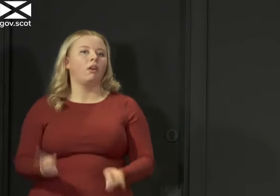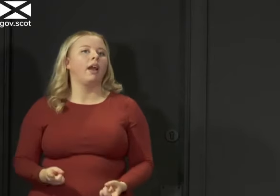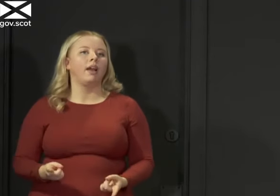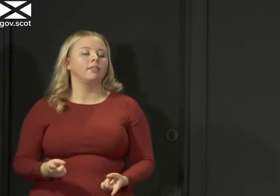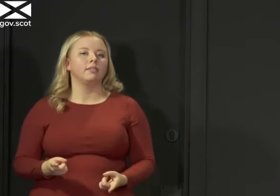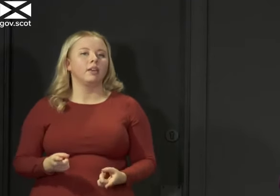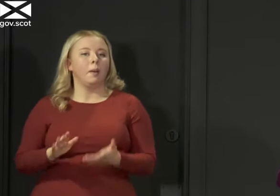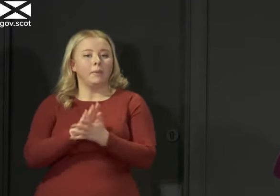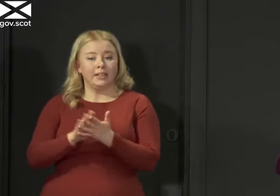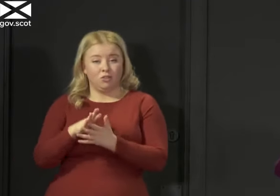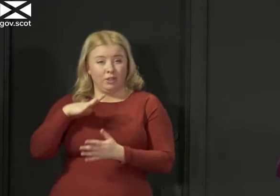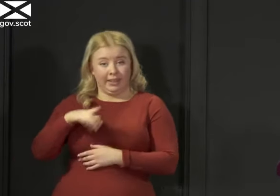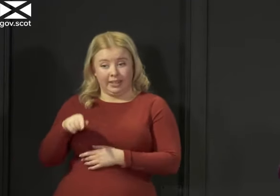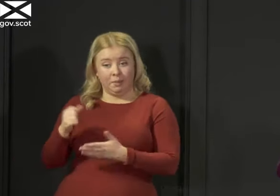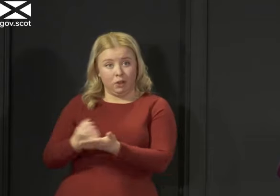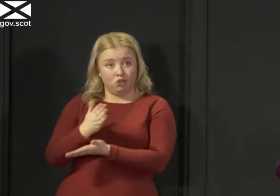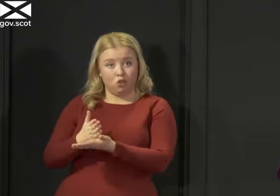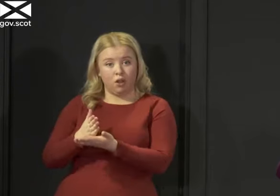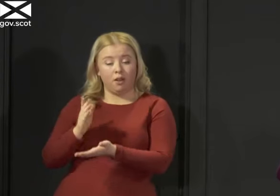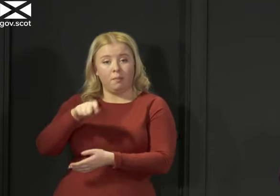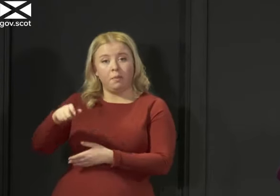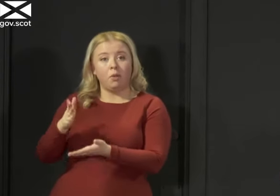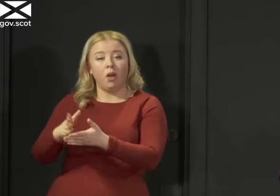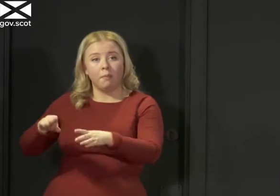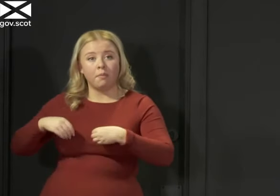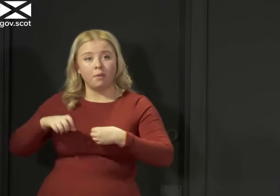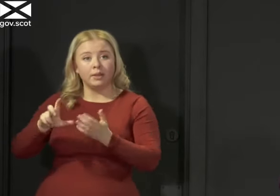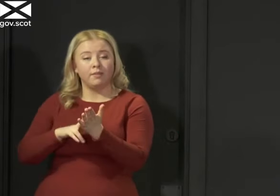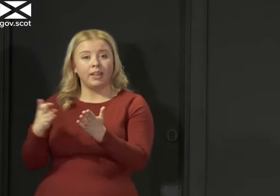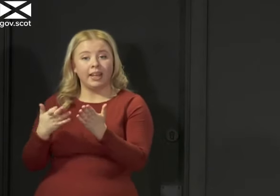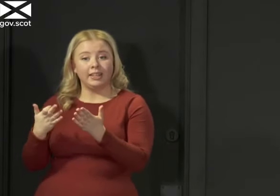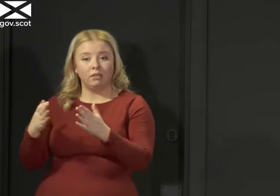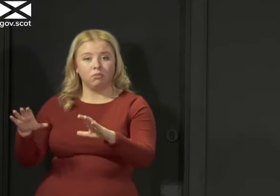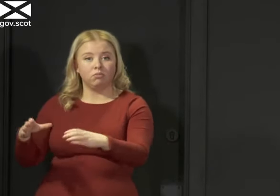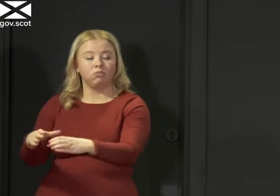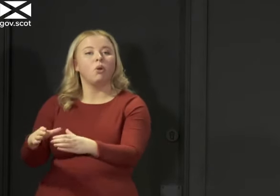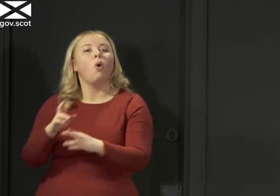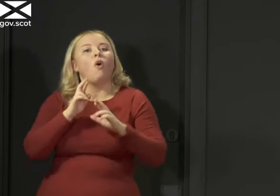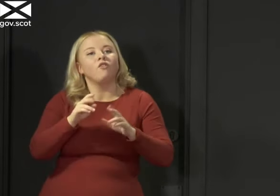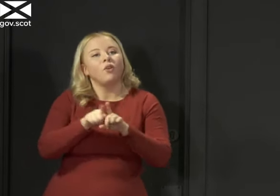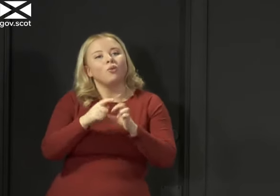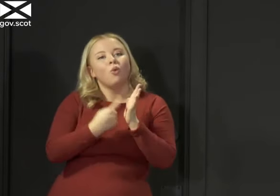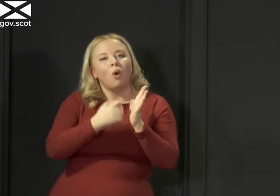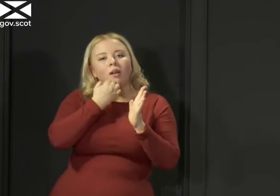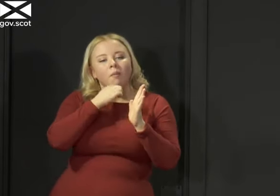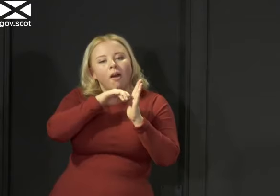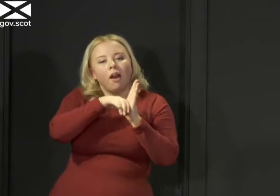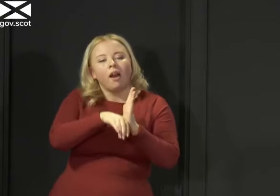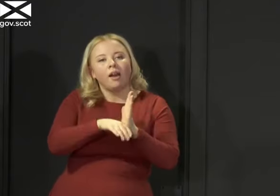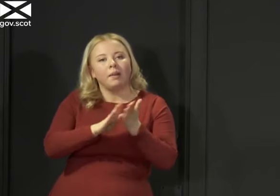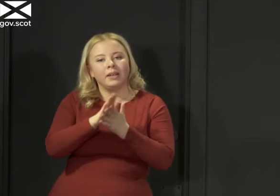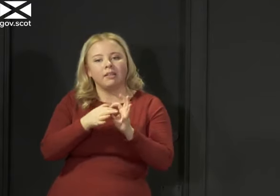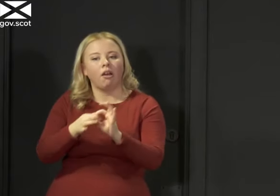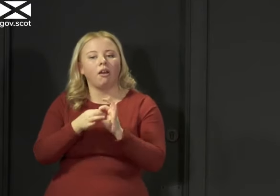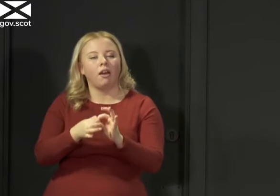down as far as possible, hopefully get R number down a bit as well, and then have that relationship in a better place. The problem for us right